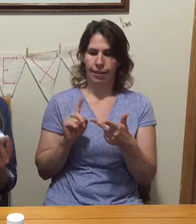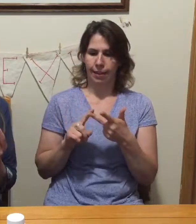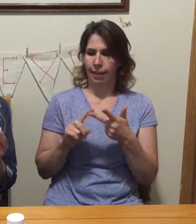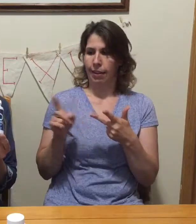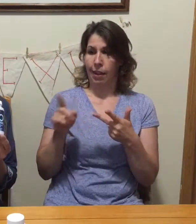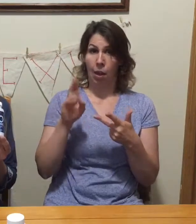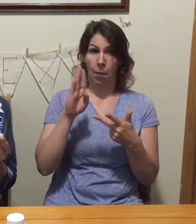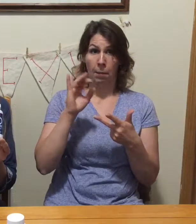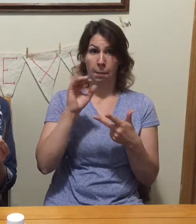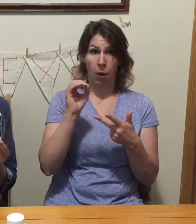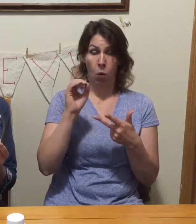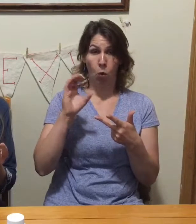BioCleanse,